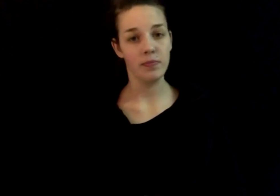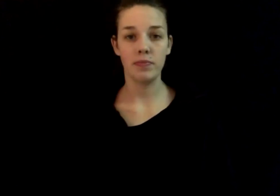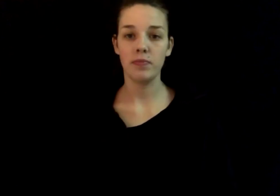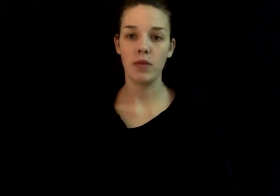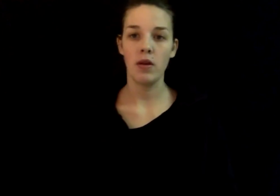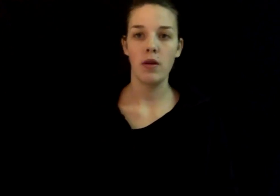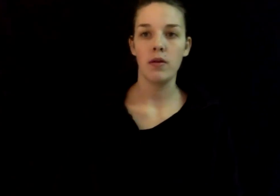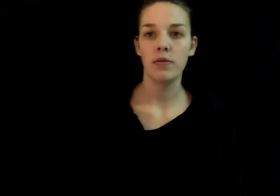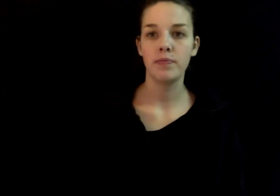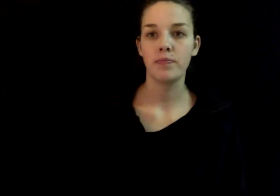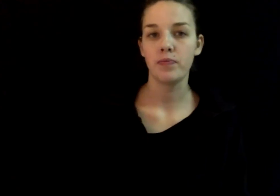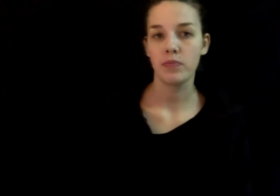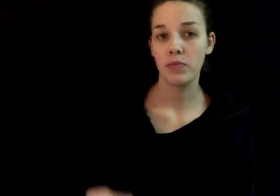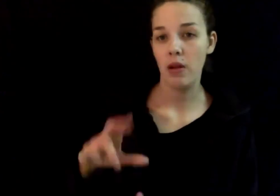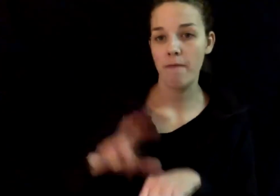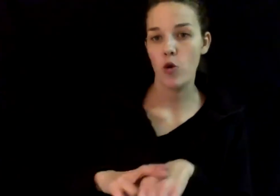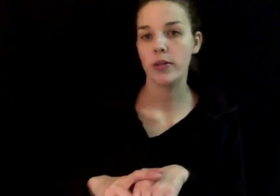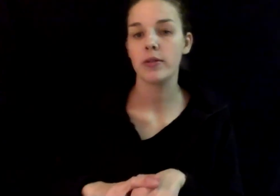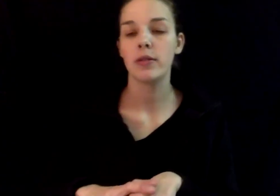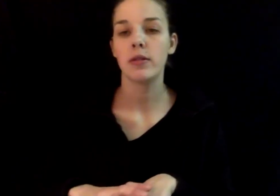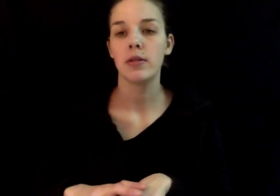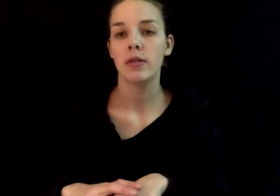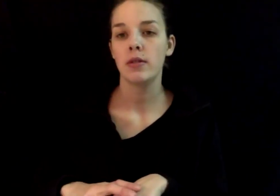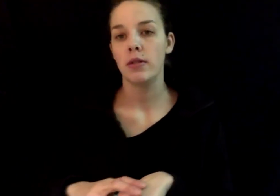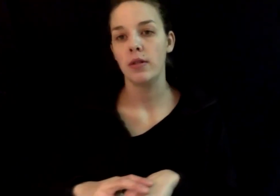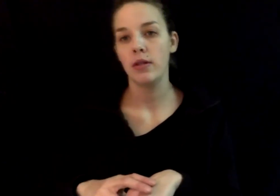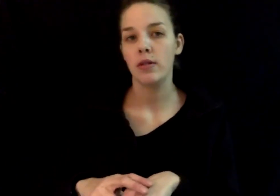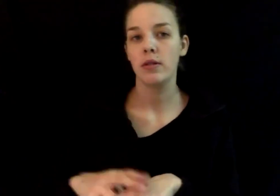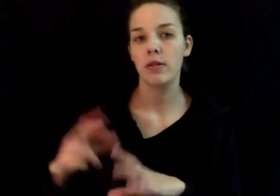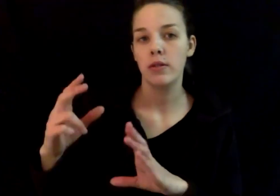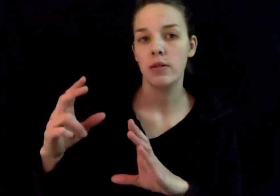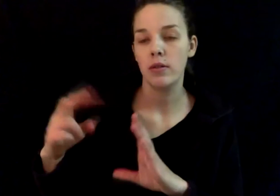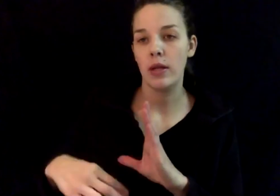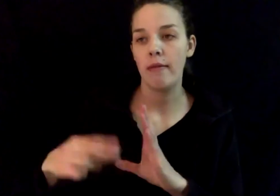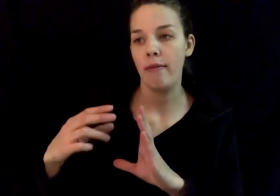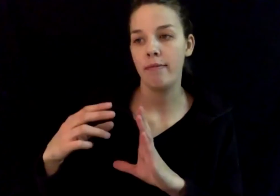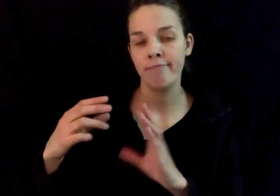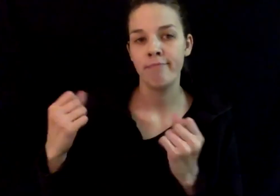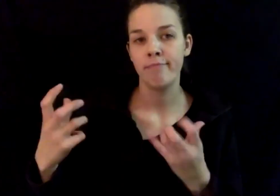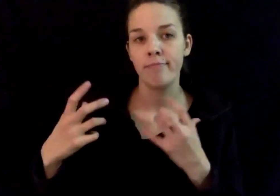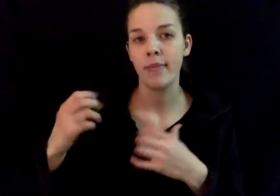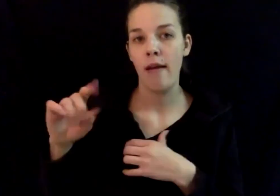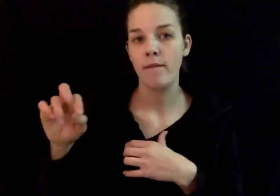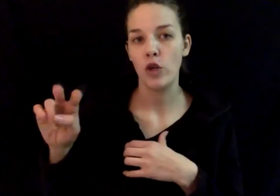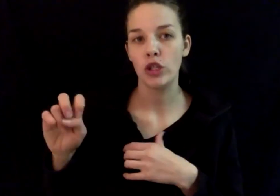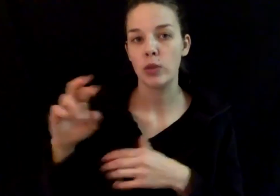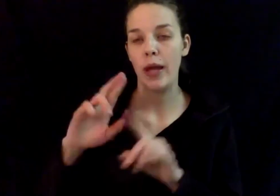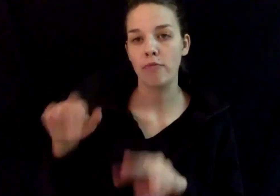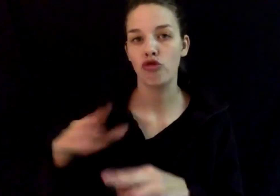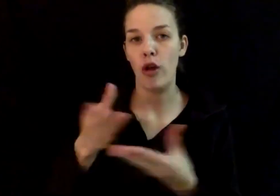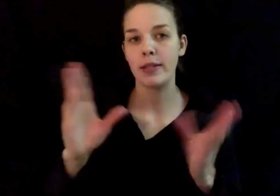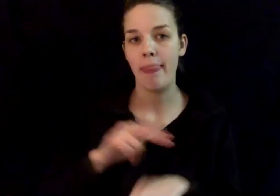Of course I've read accounts of adverse reactions across the nation but